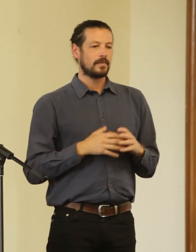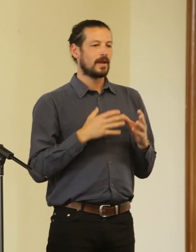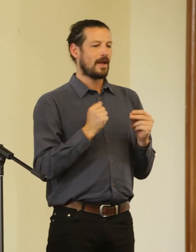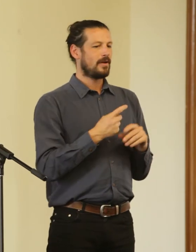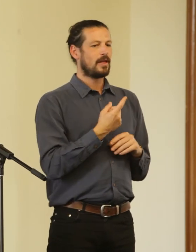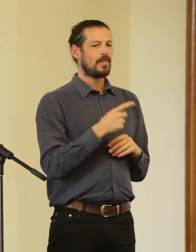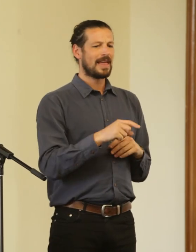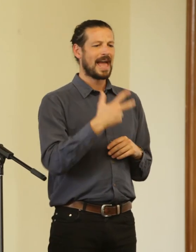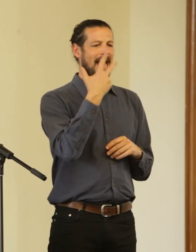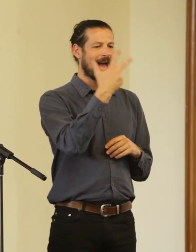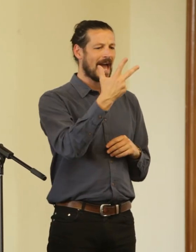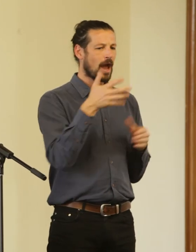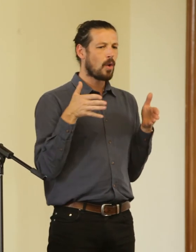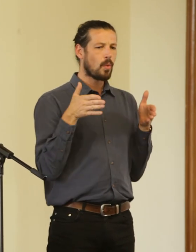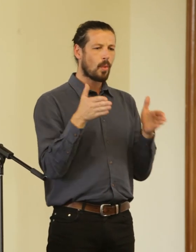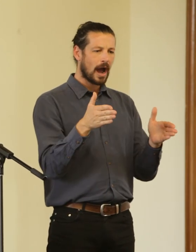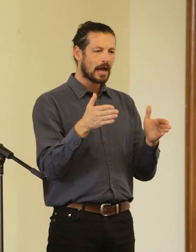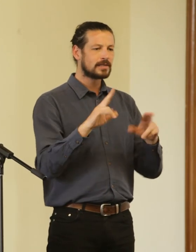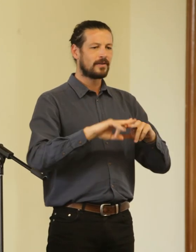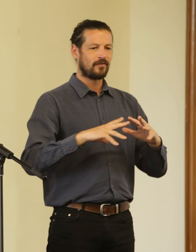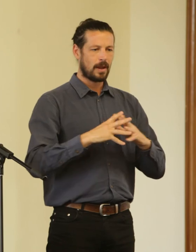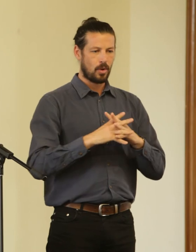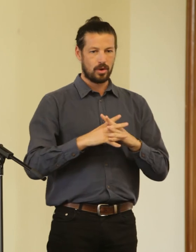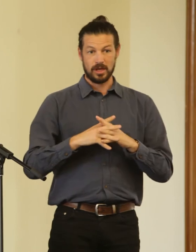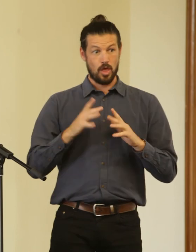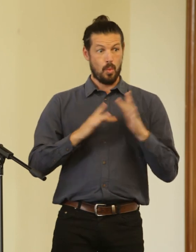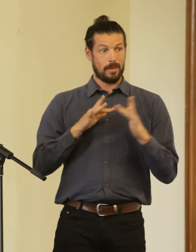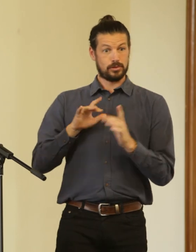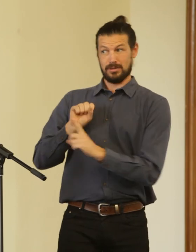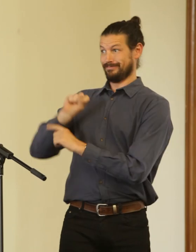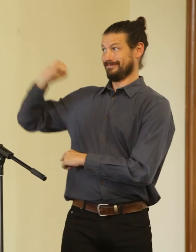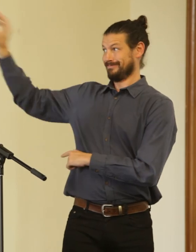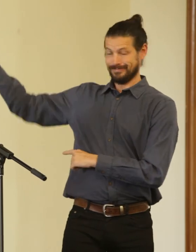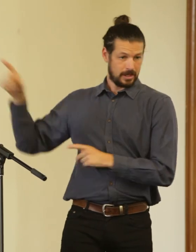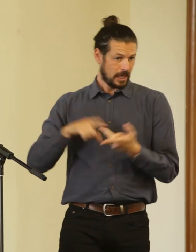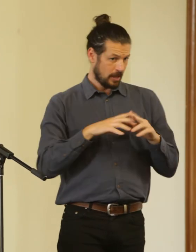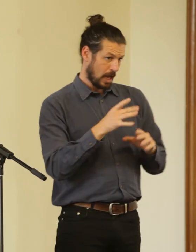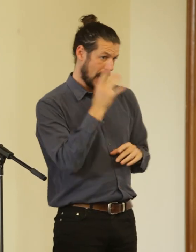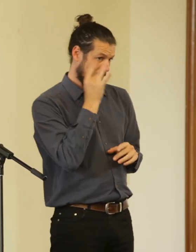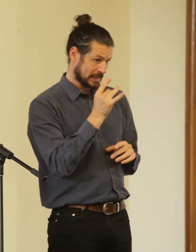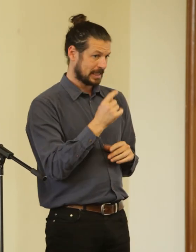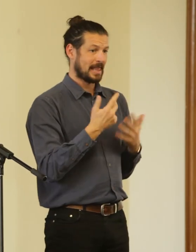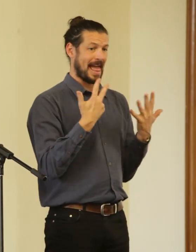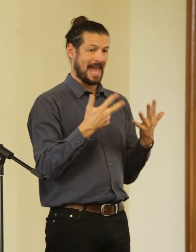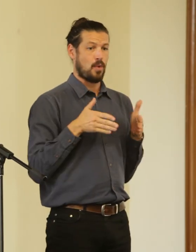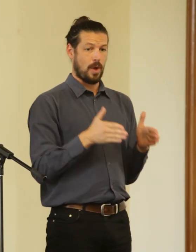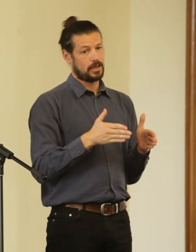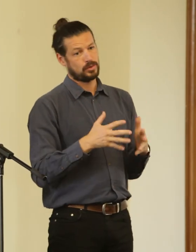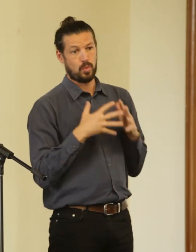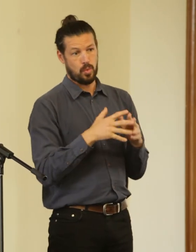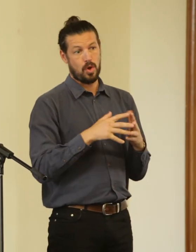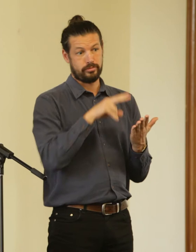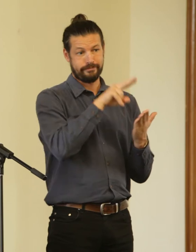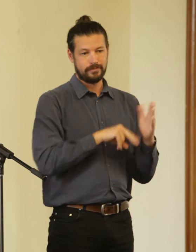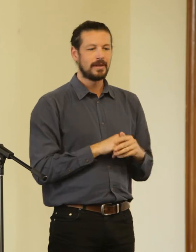Ways Framework. And I've got the website up there because I would really encourage you, if you haven't heard of this, to have a look at it. Eight Ways is a